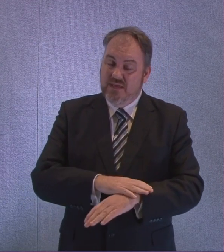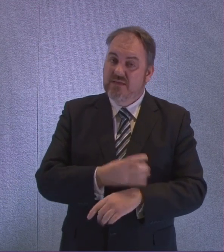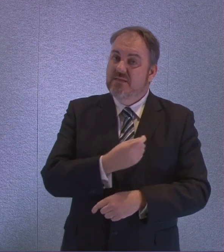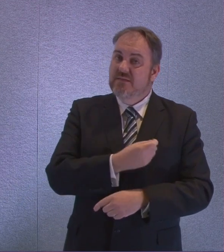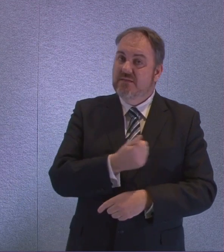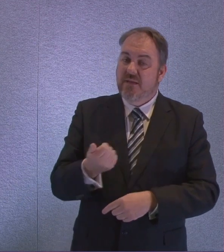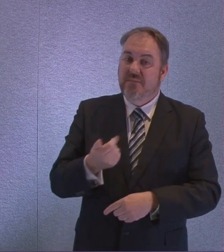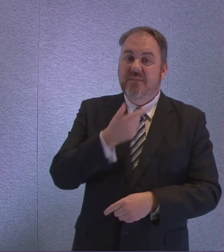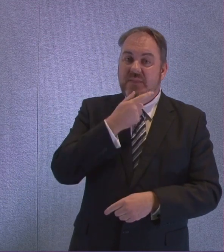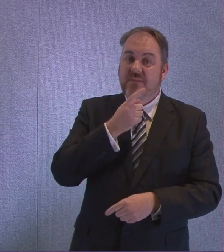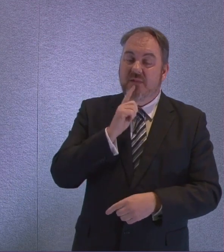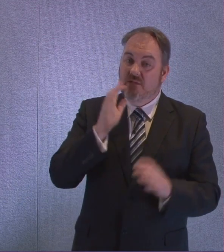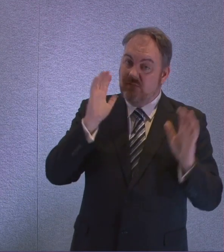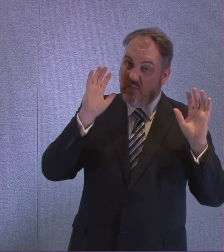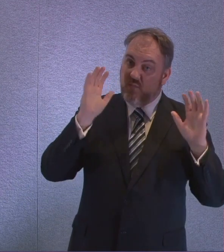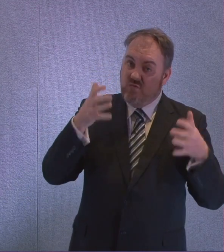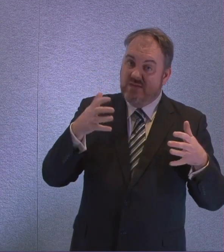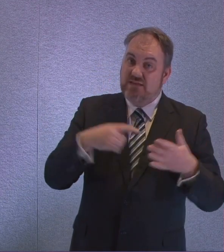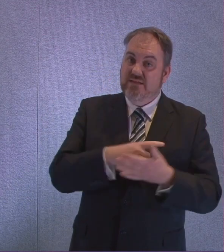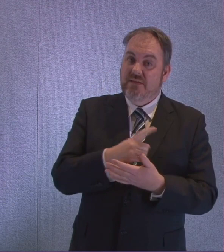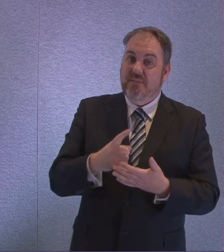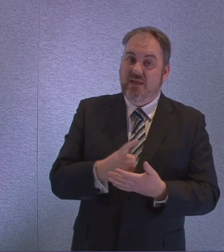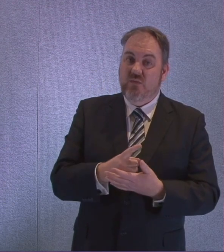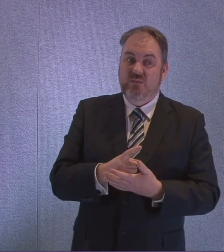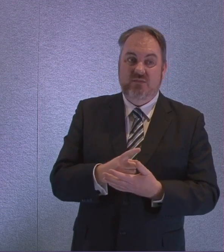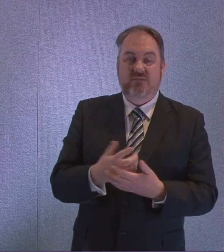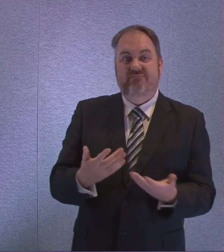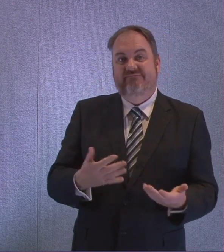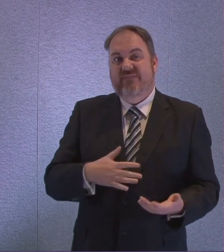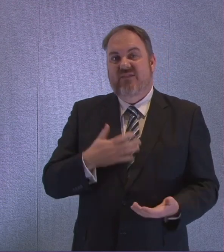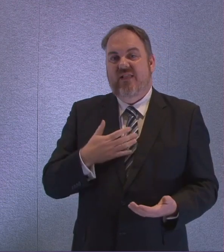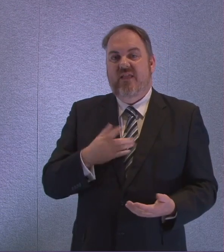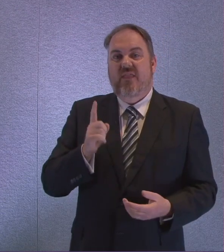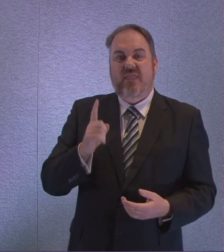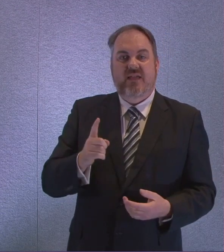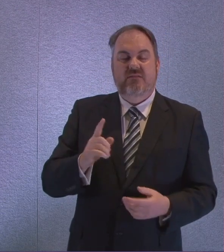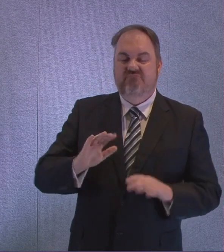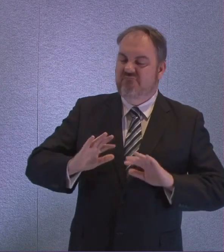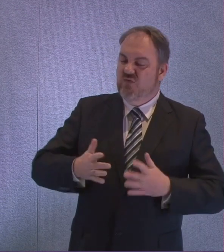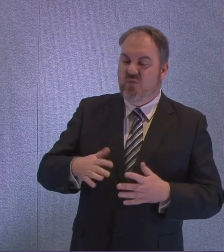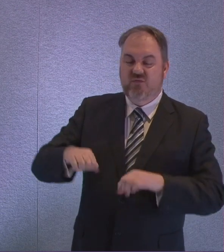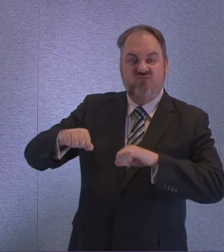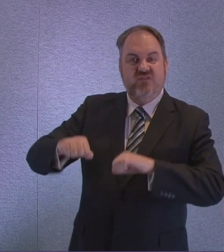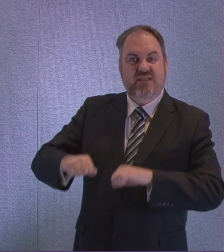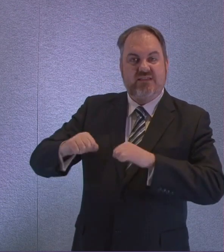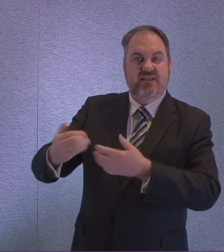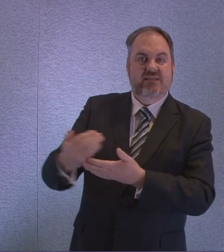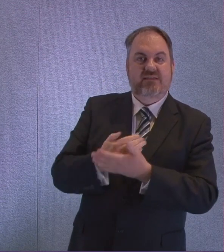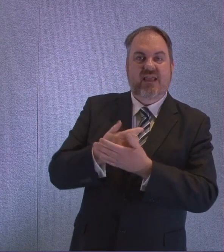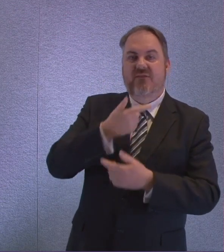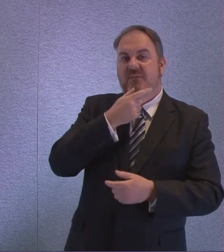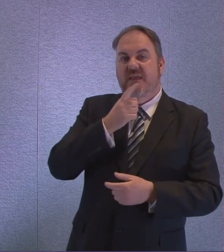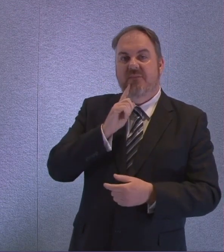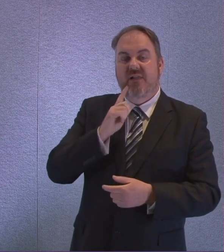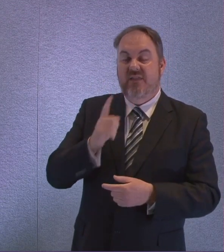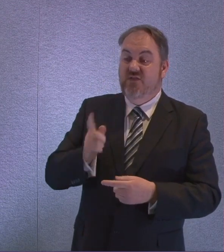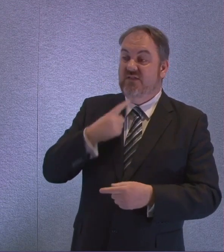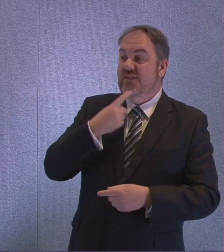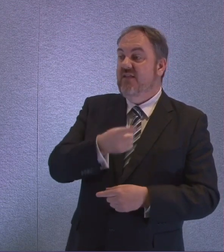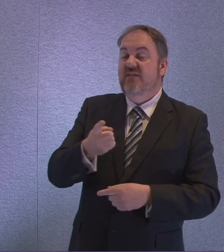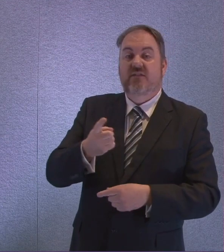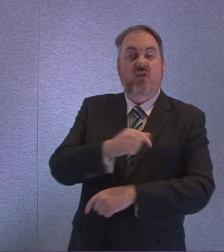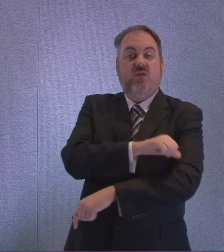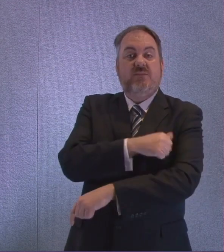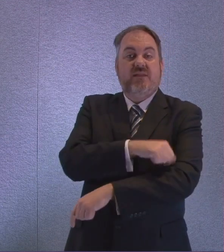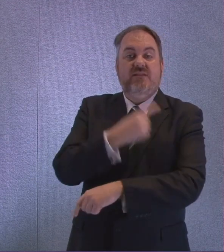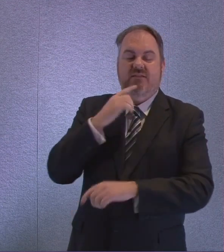people have been concerned at the perception at least that DNR notices are being issued on a blanket basis and without the